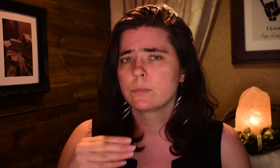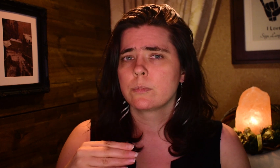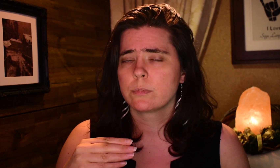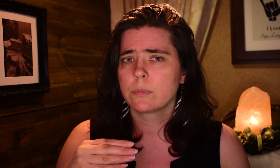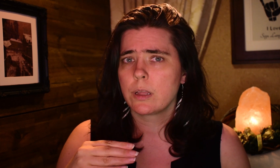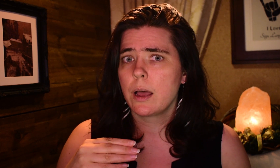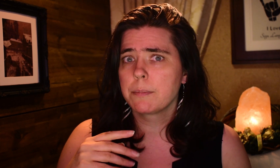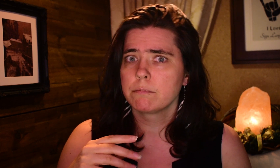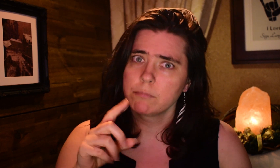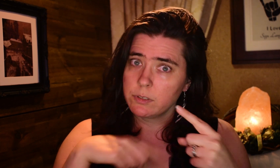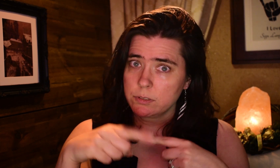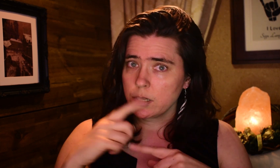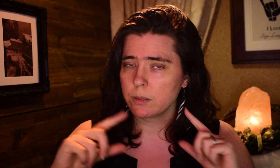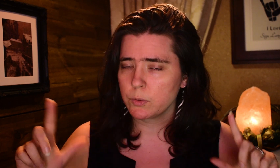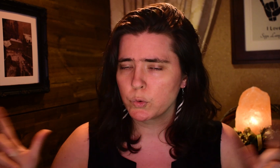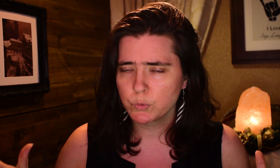sign language.